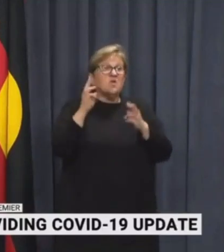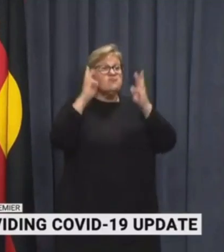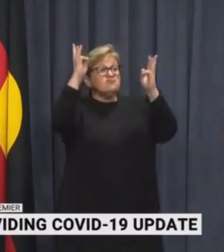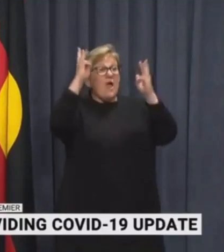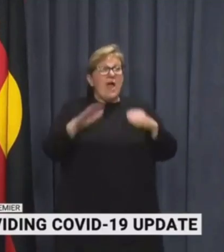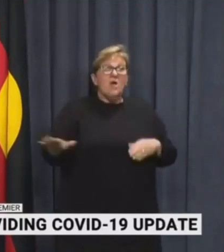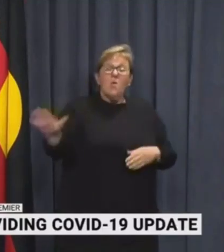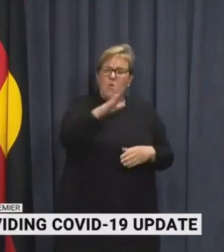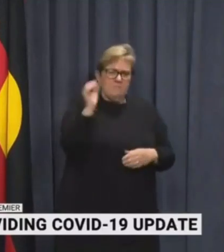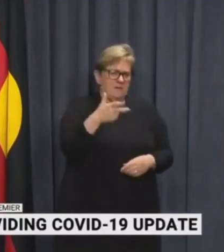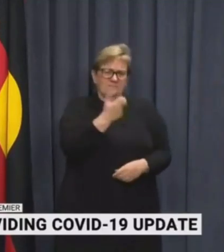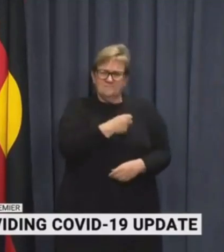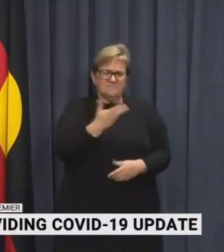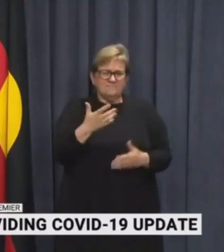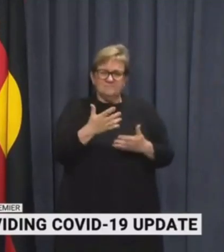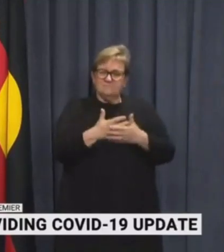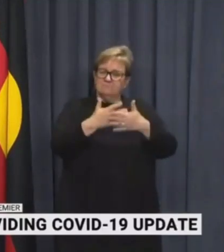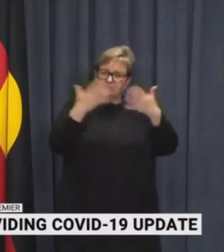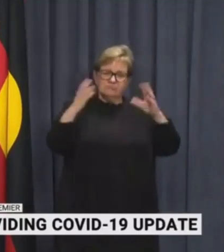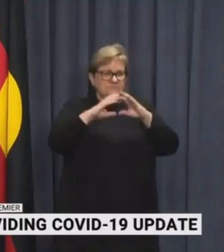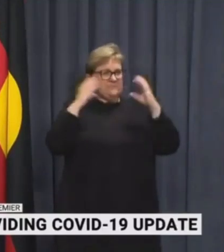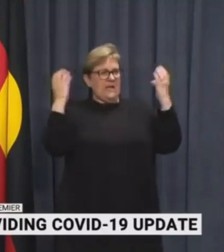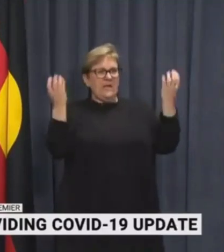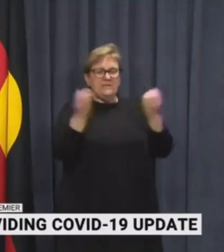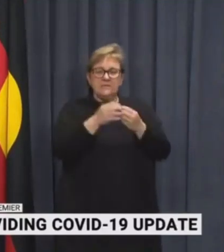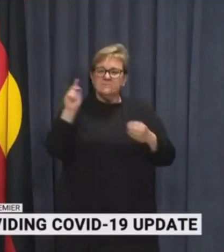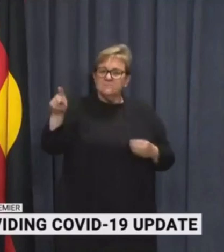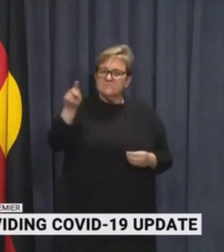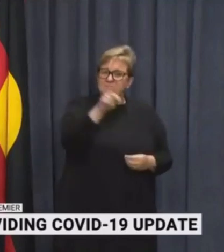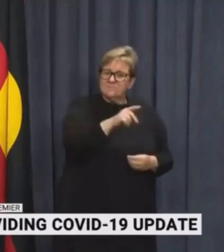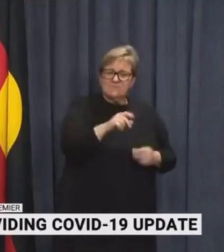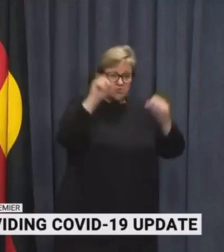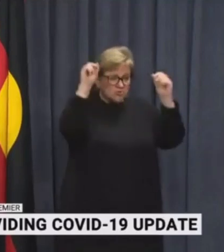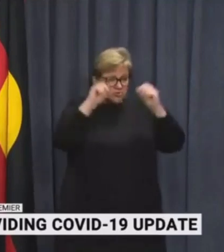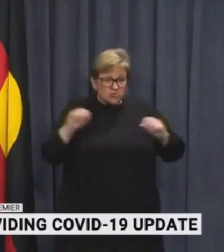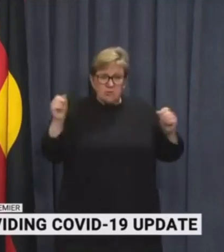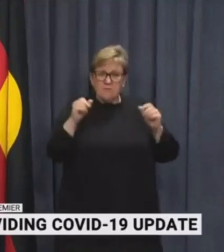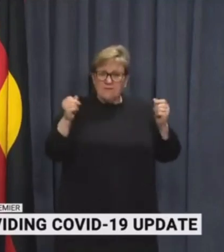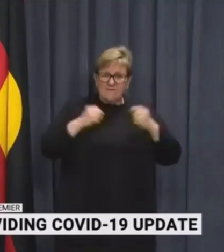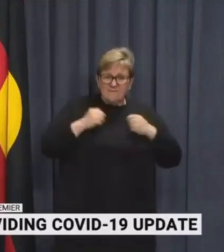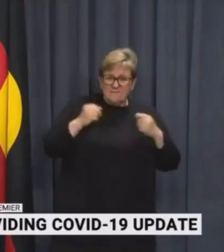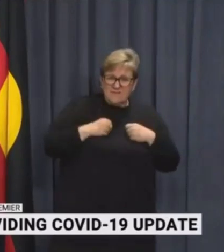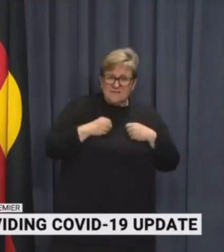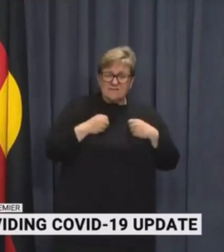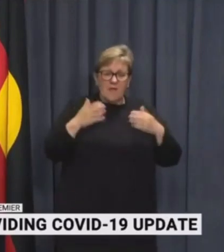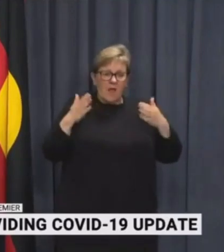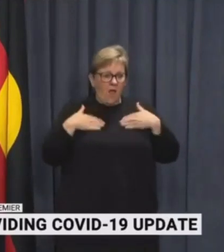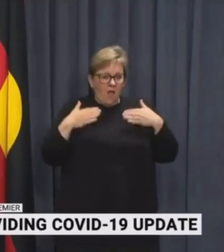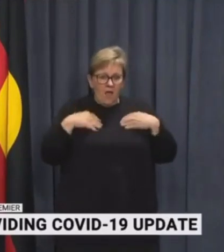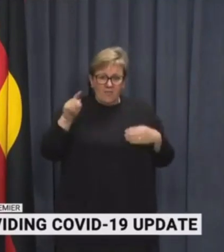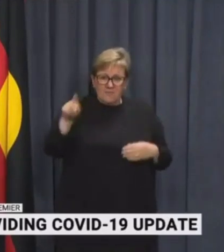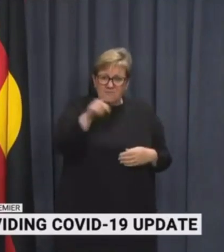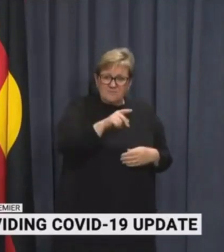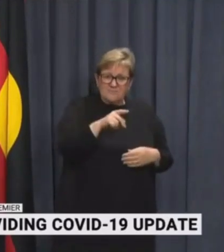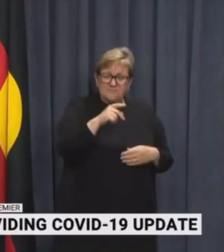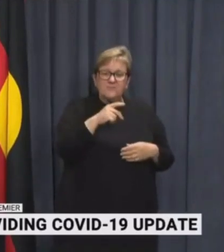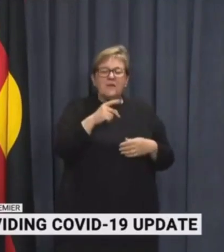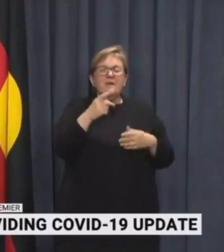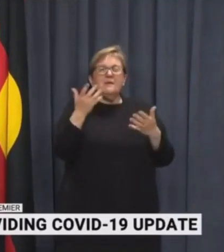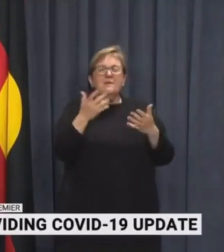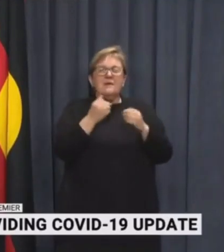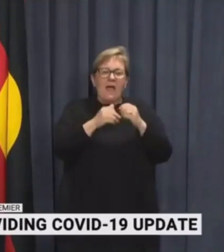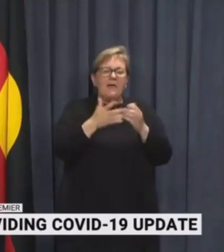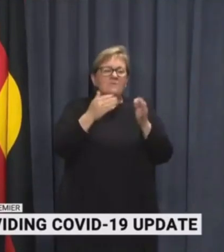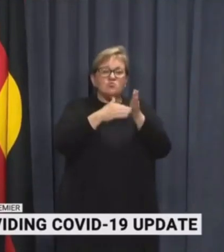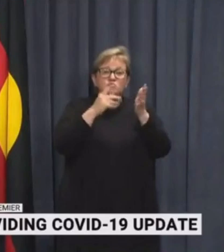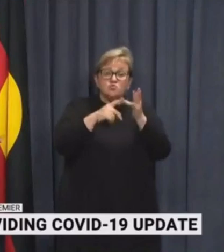Perth complex, major stadiums, gyms, fitness centres, and health studios, amusement parks,